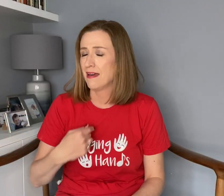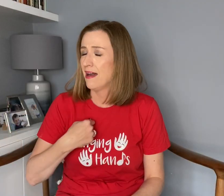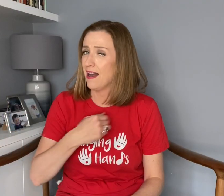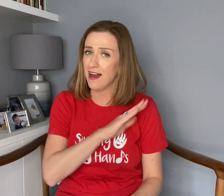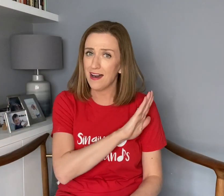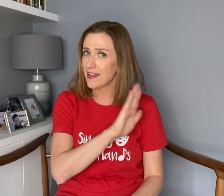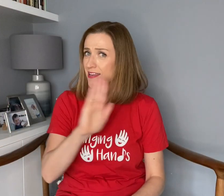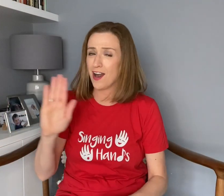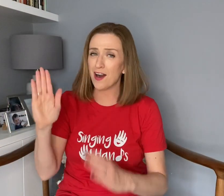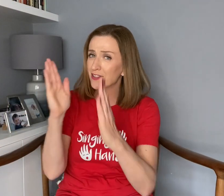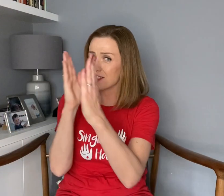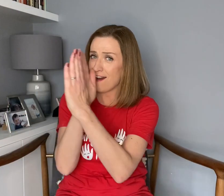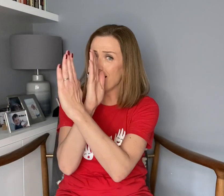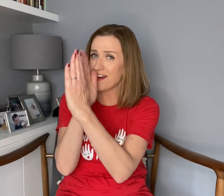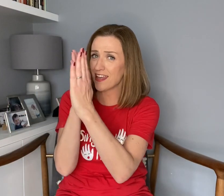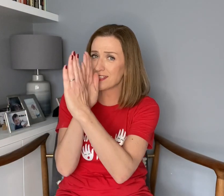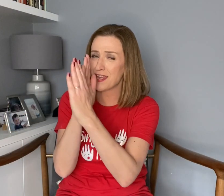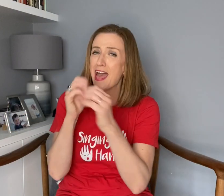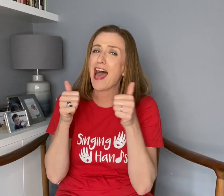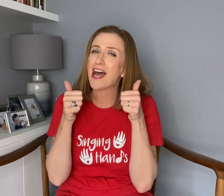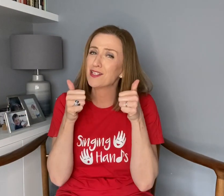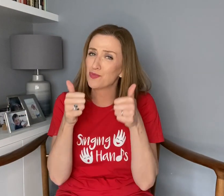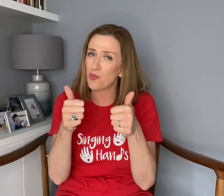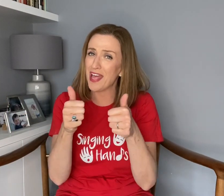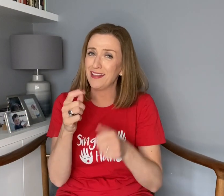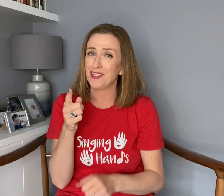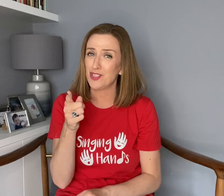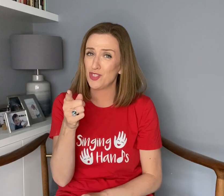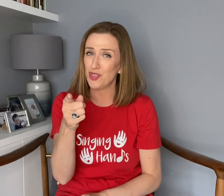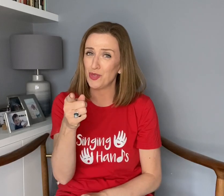I can't hide as well as you.